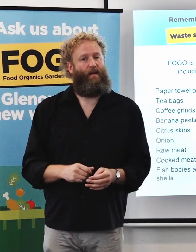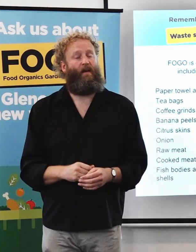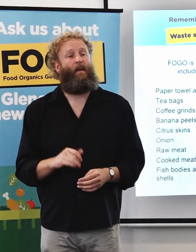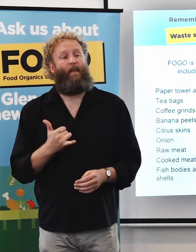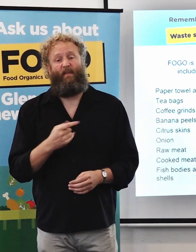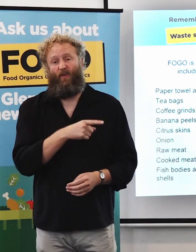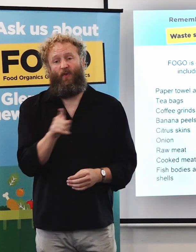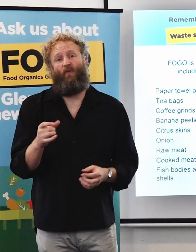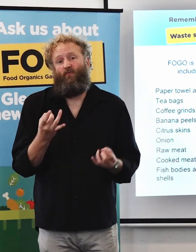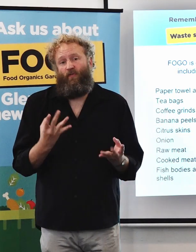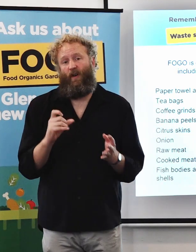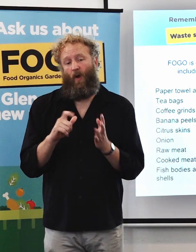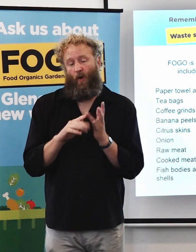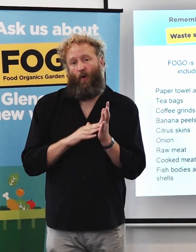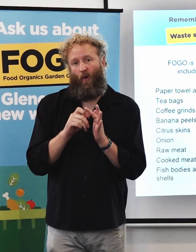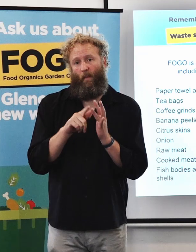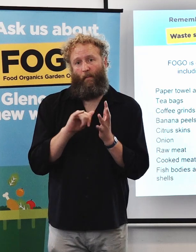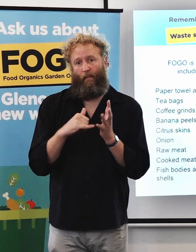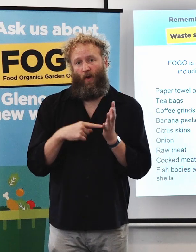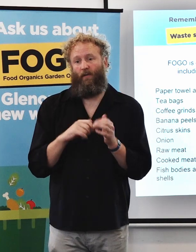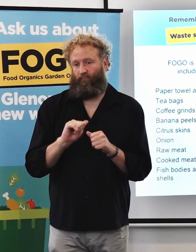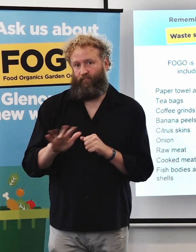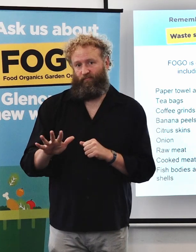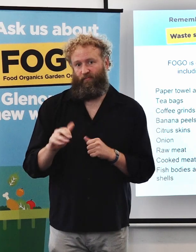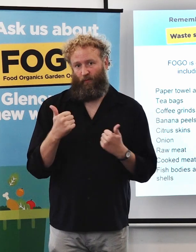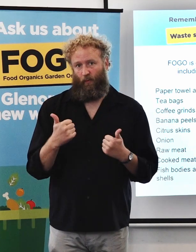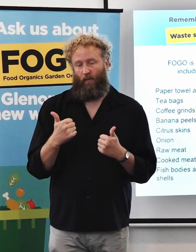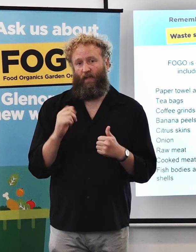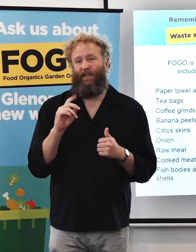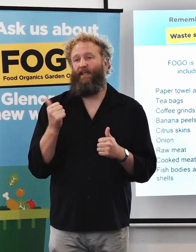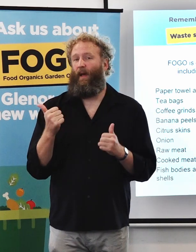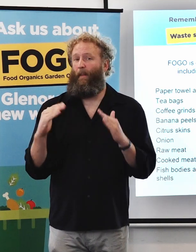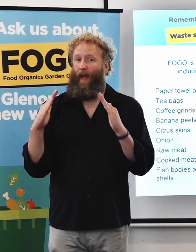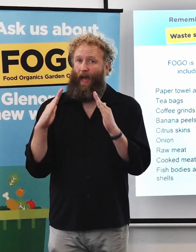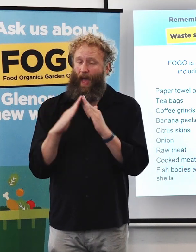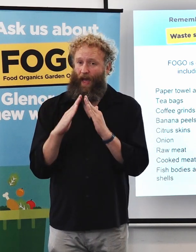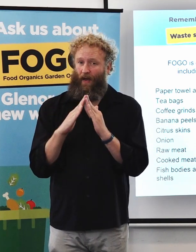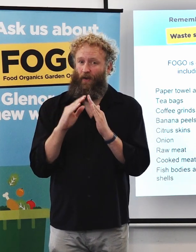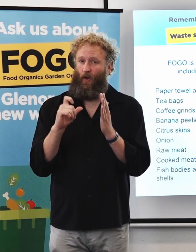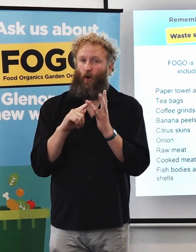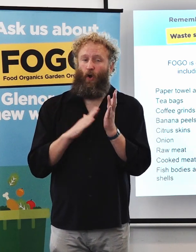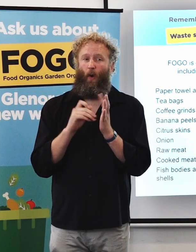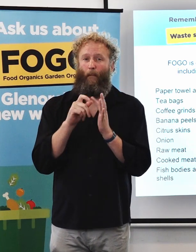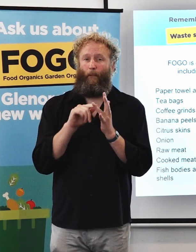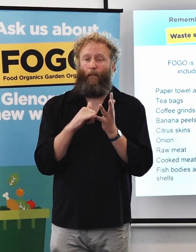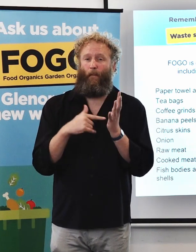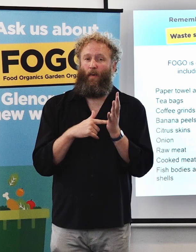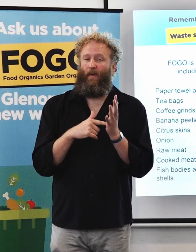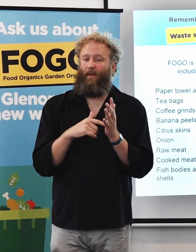already, that's fantastic. Some household composts do not get up to the required temperature to break